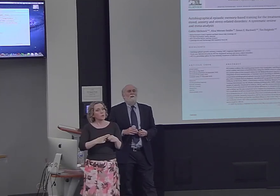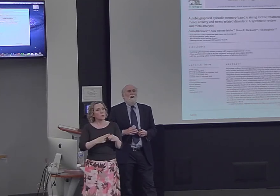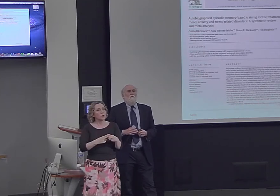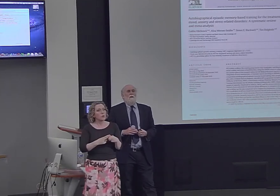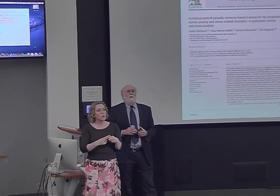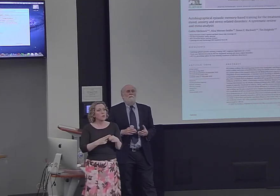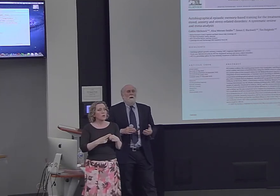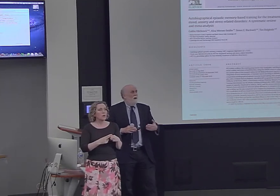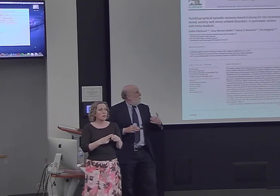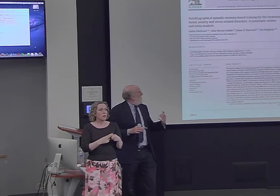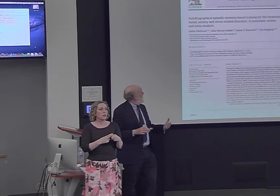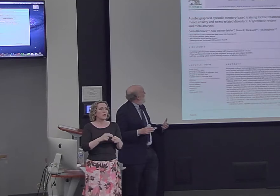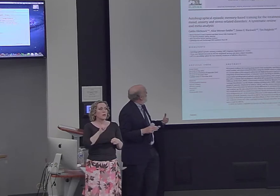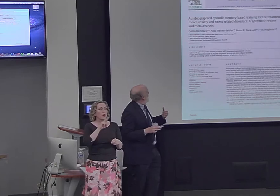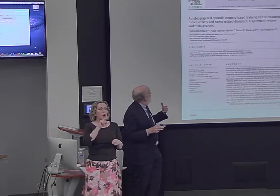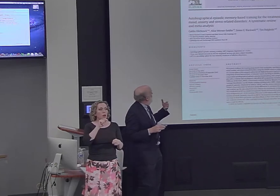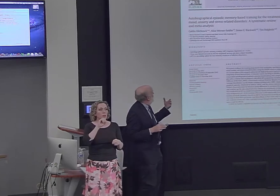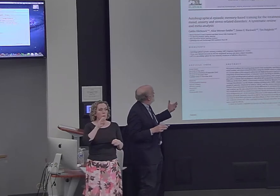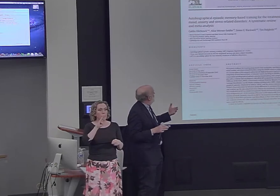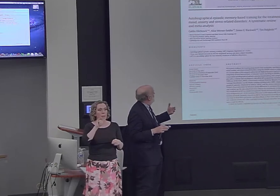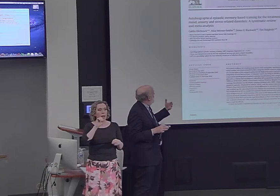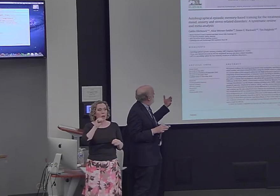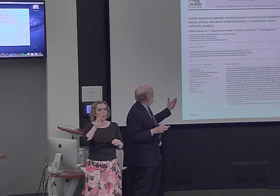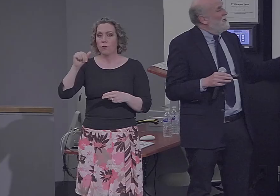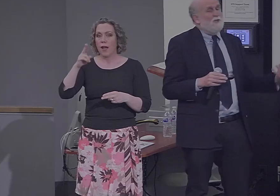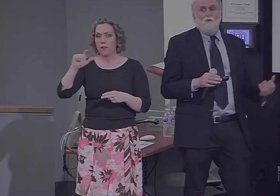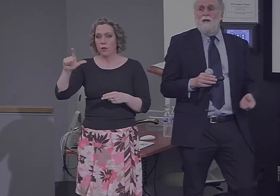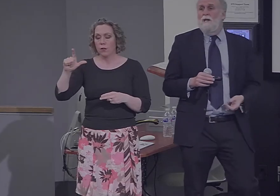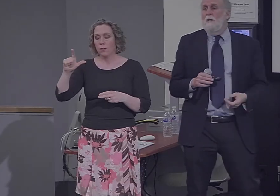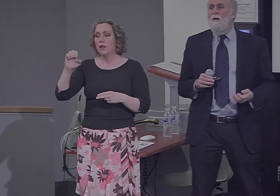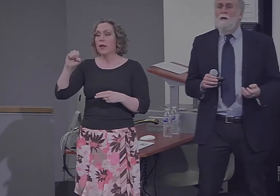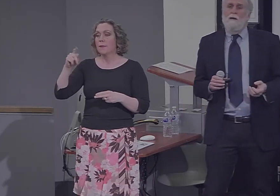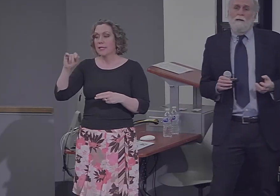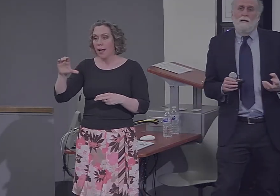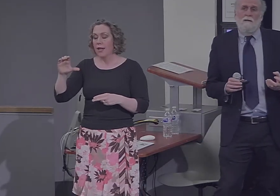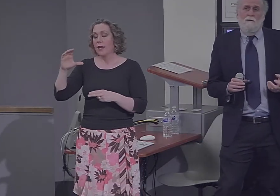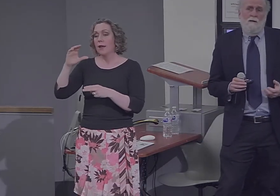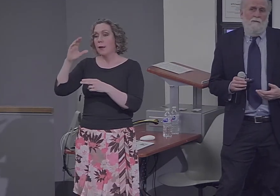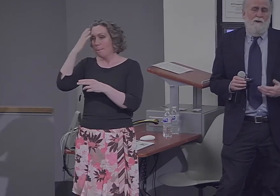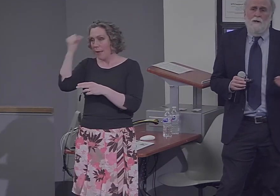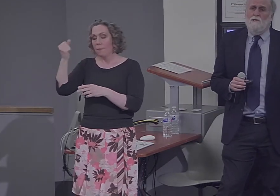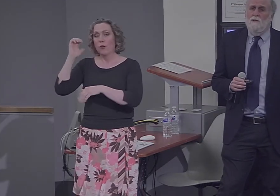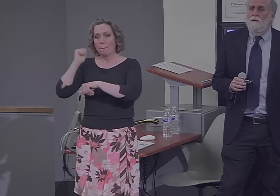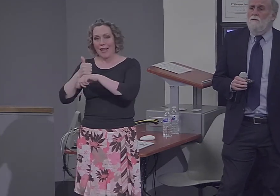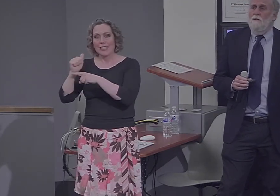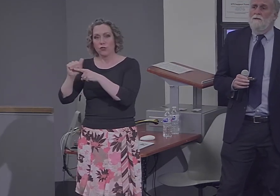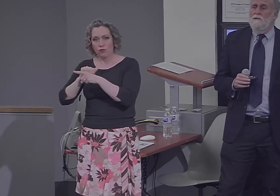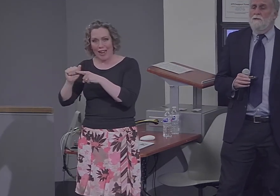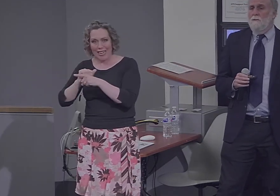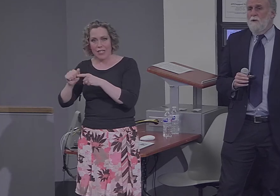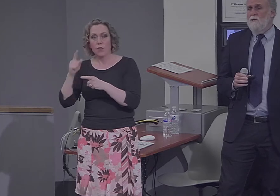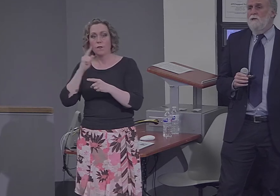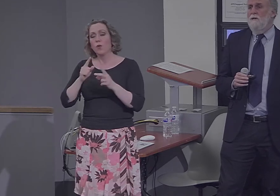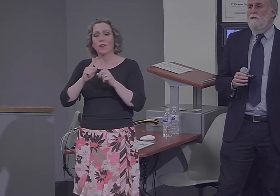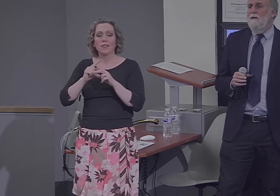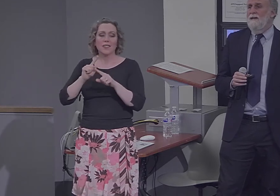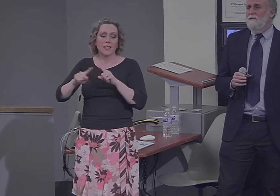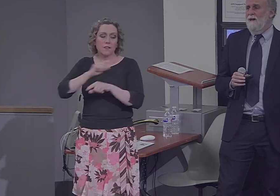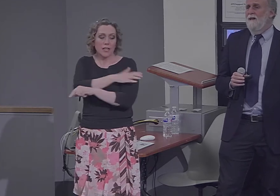autobiographical episodic memory-based training in various clinical conditions, depression, anxiety,